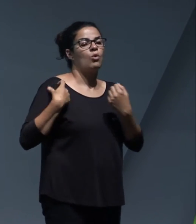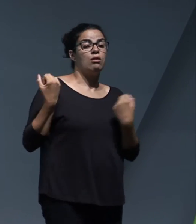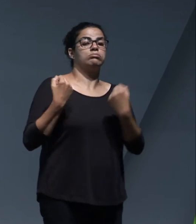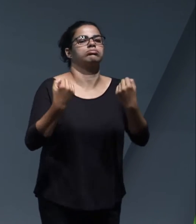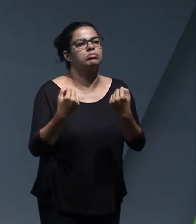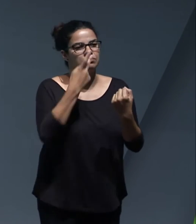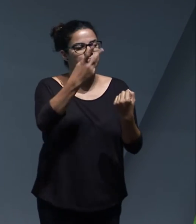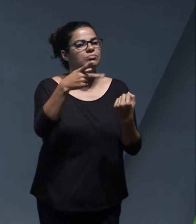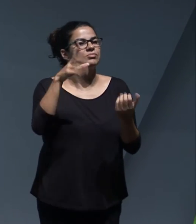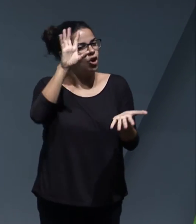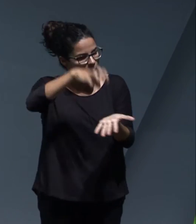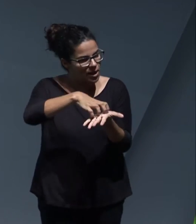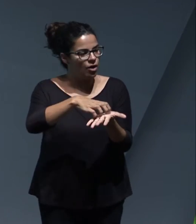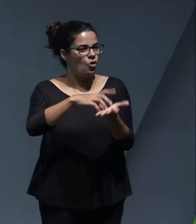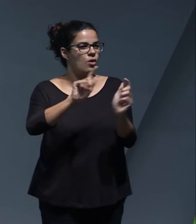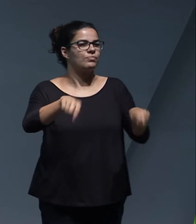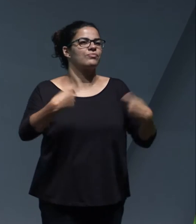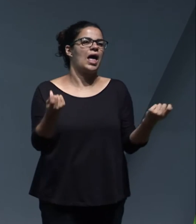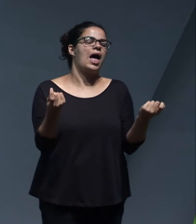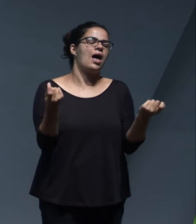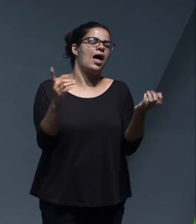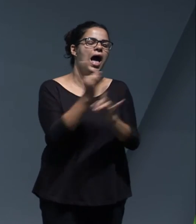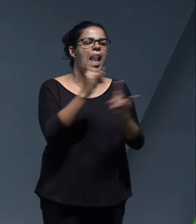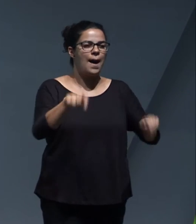to the Arico environmental complex,